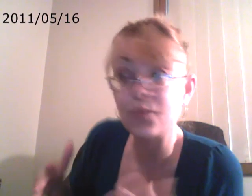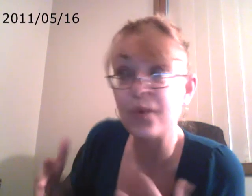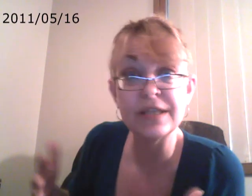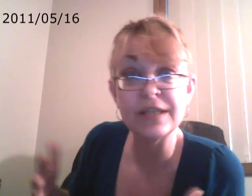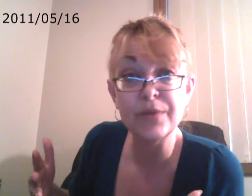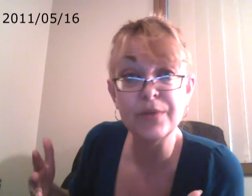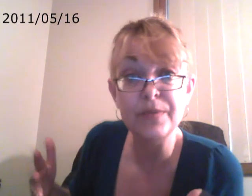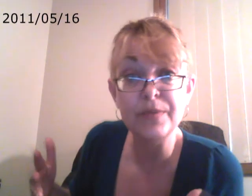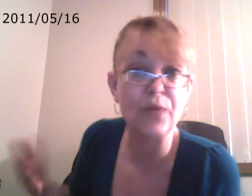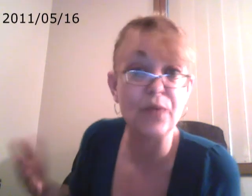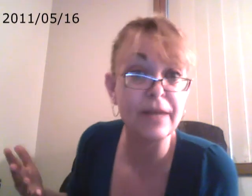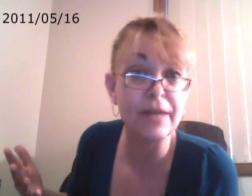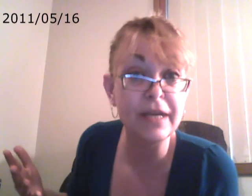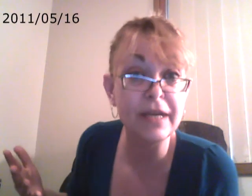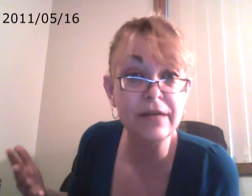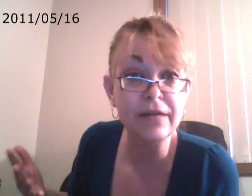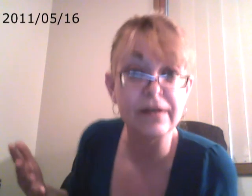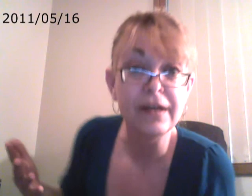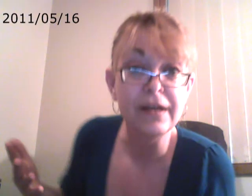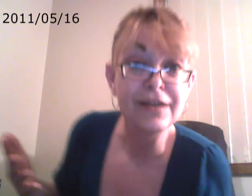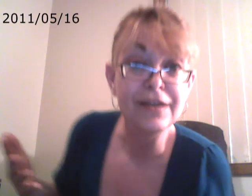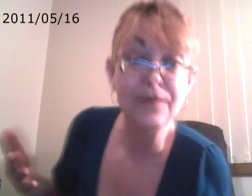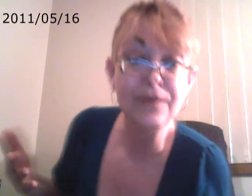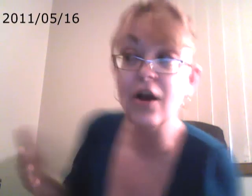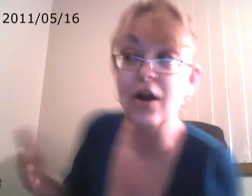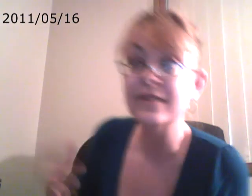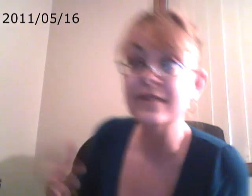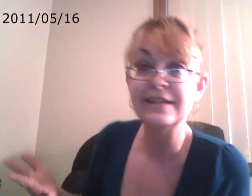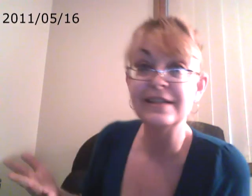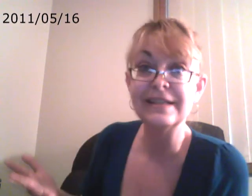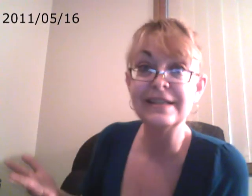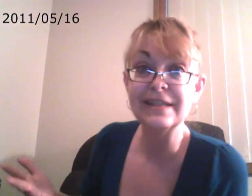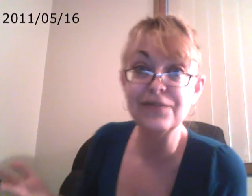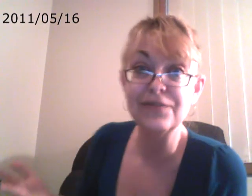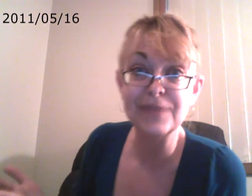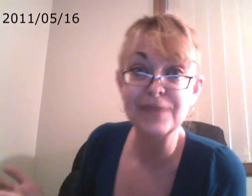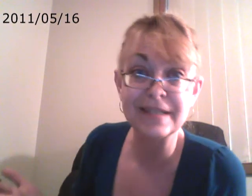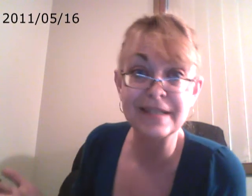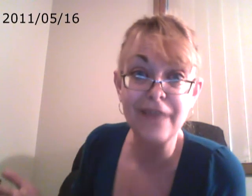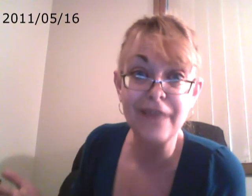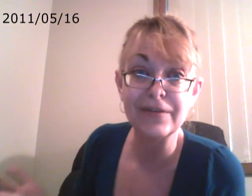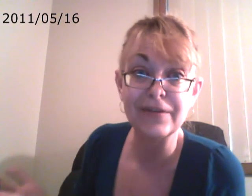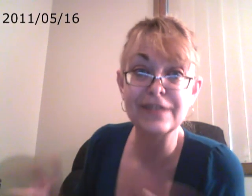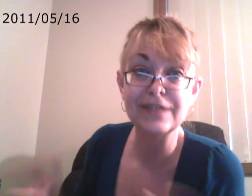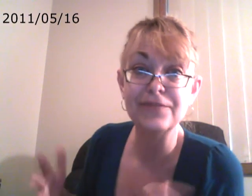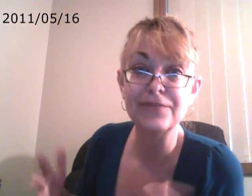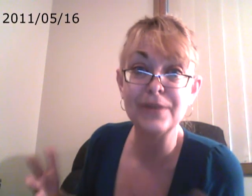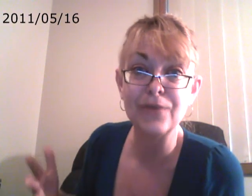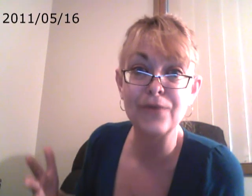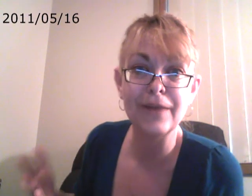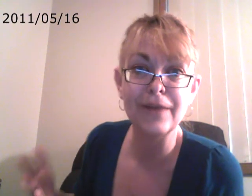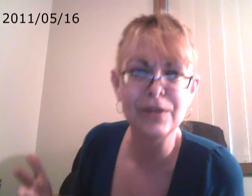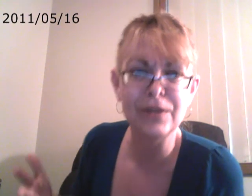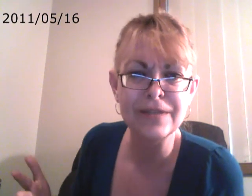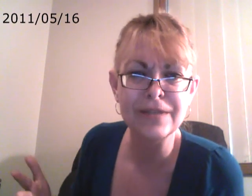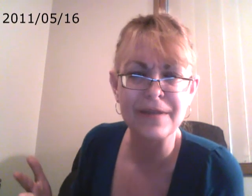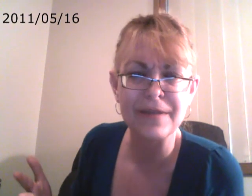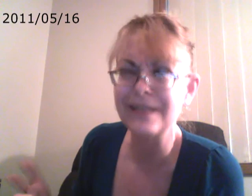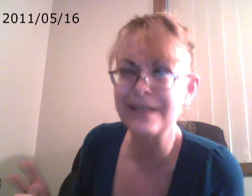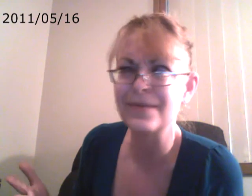What's the purpose? Why am I here? You know, obviously it isn't here for me to suffer. It's here for me to overcome and learn something. That's the way